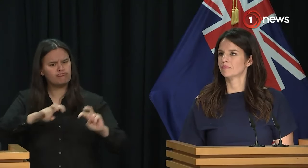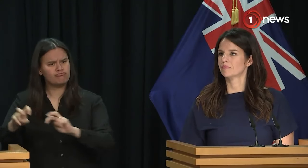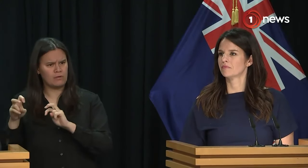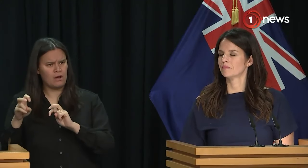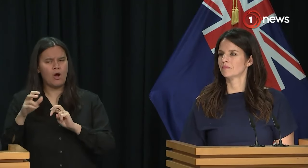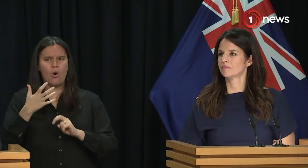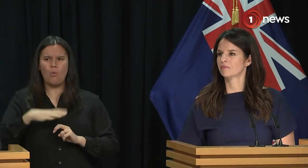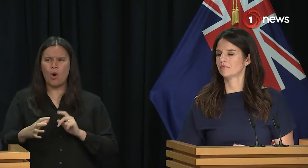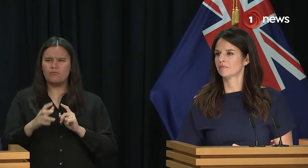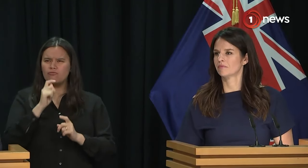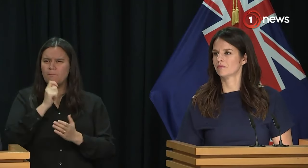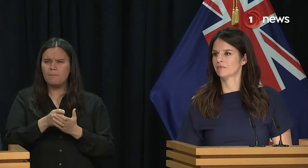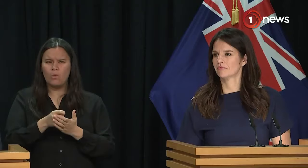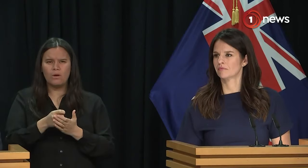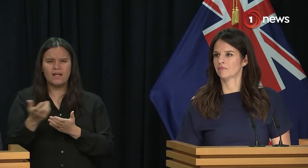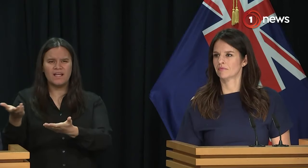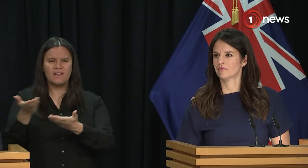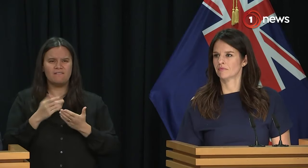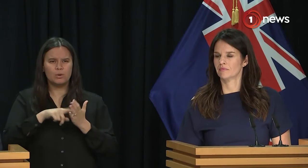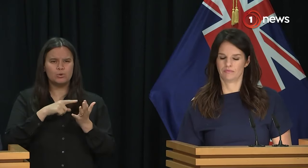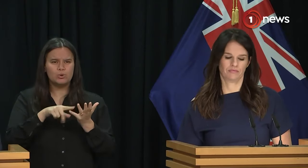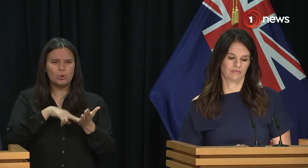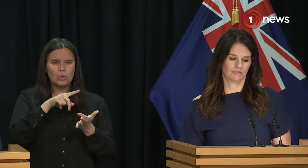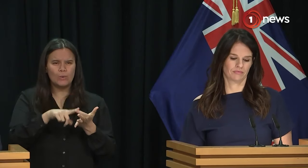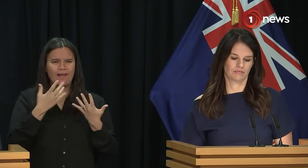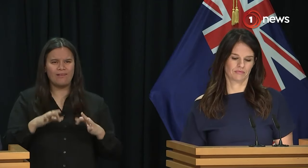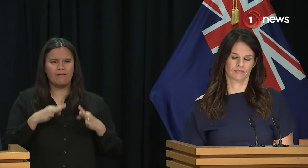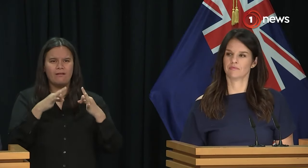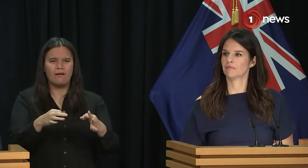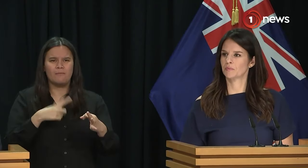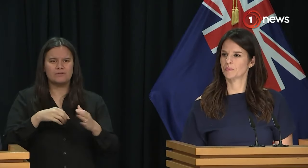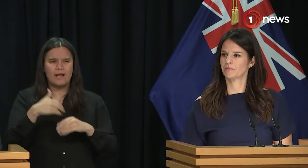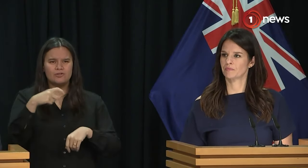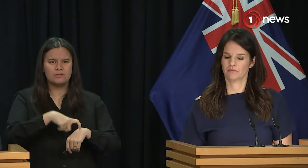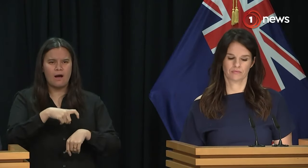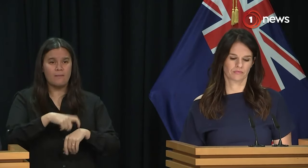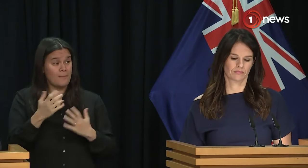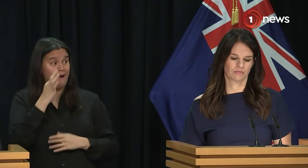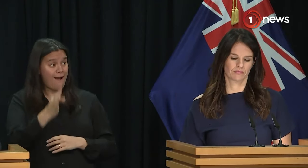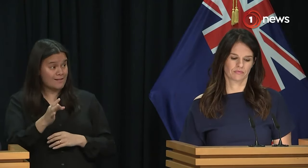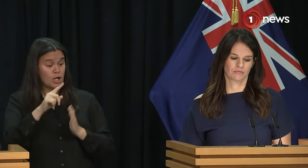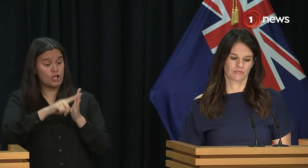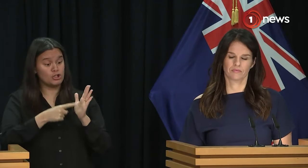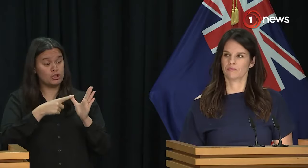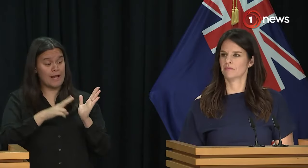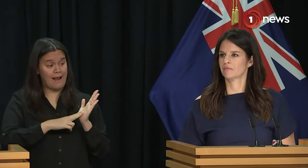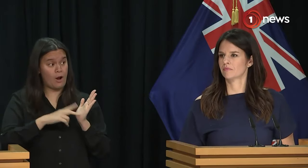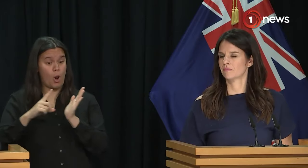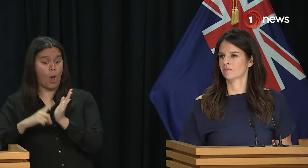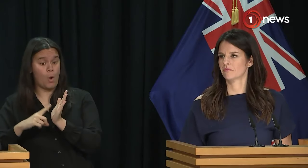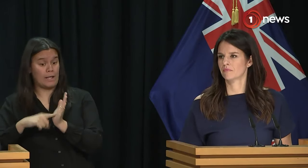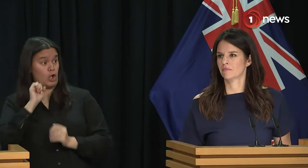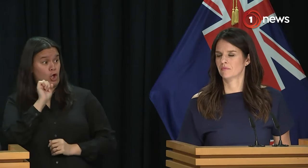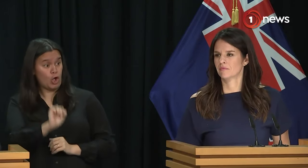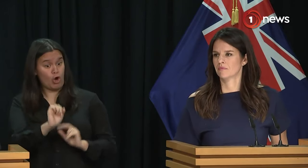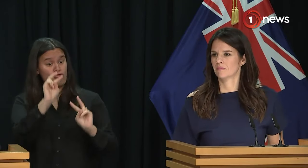back in June last year and then kind of got kicked because of the election. Yeah. Are you using that review to help with what you're